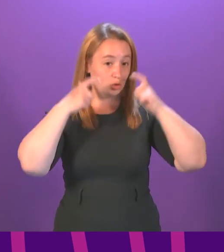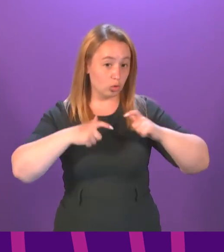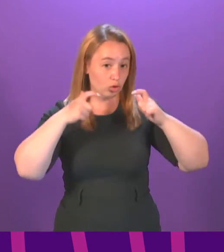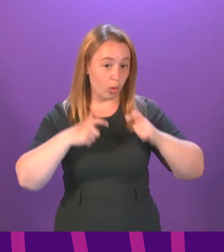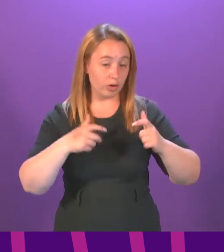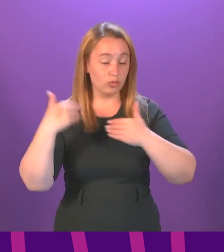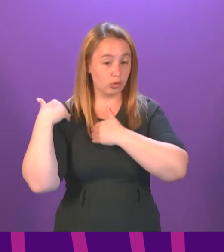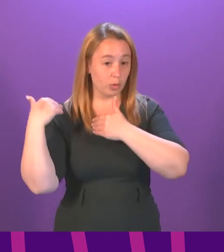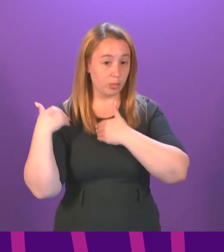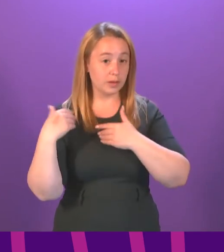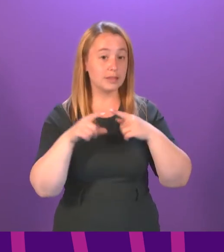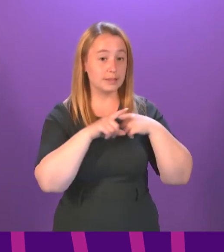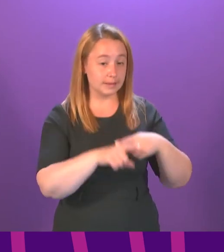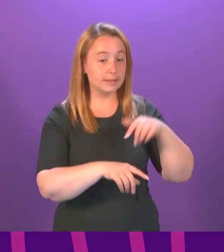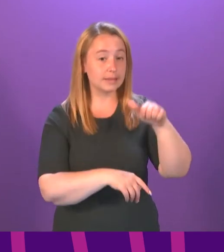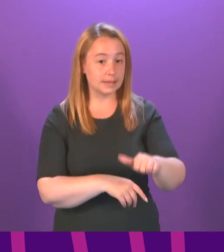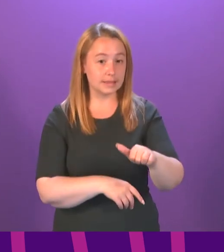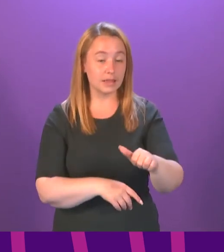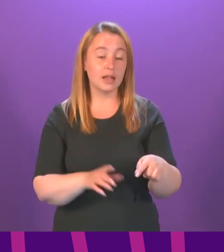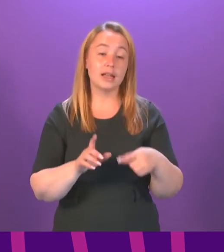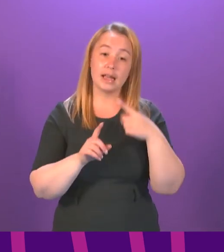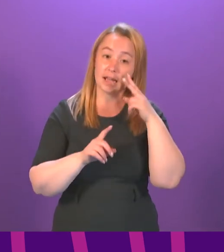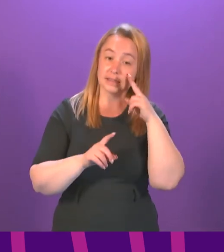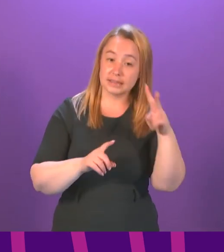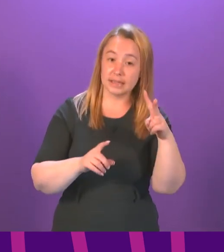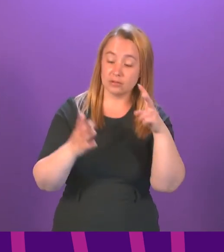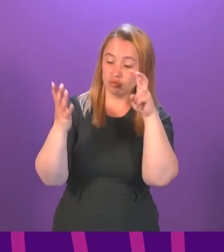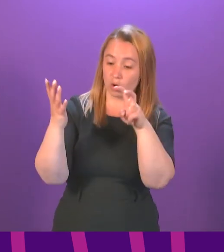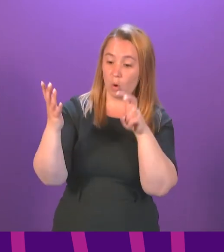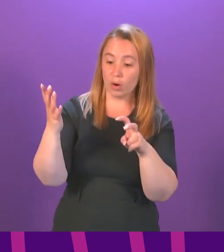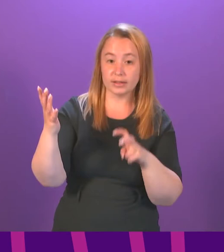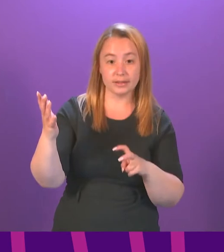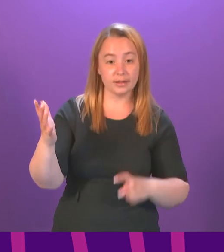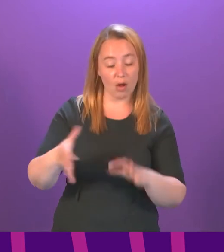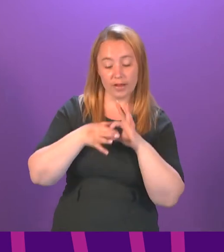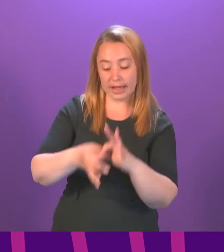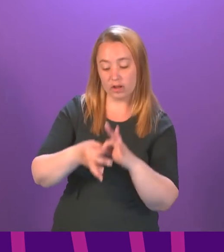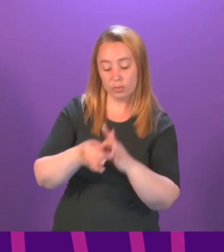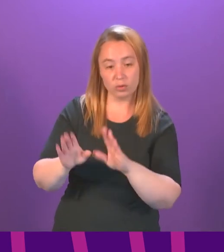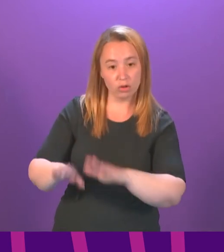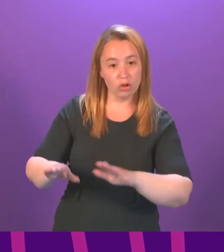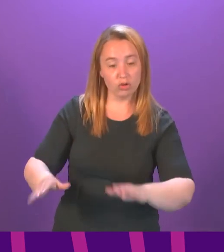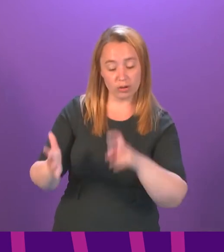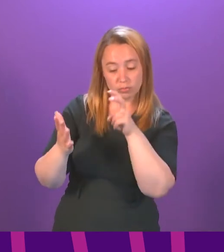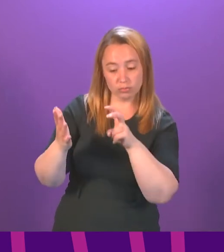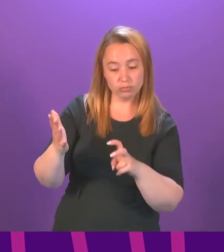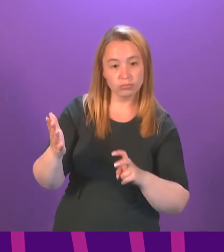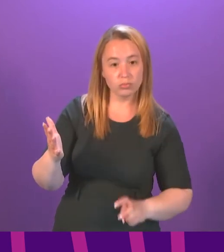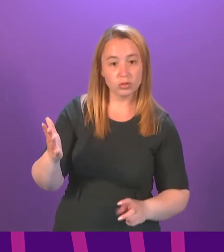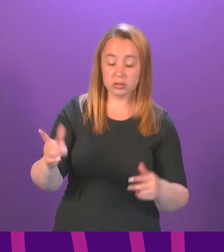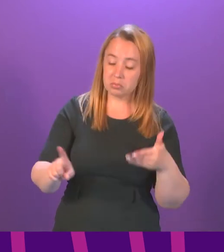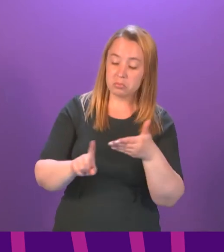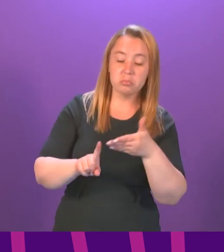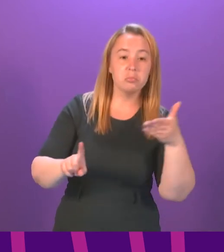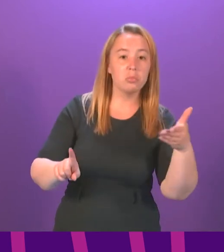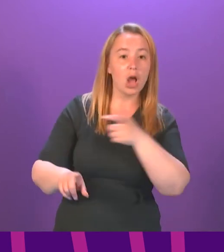their duties. The report highlights inconsistencies around the recording of the engagement with children and young people. I did not detect concerns